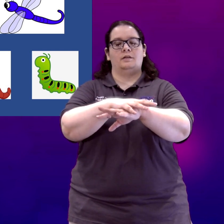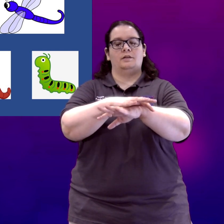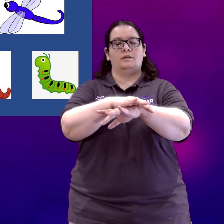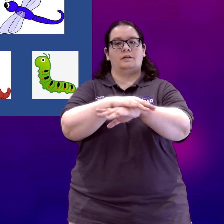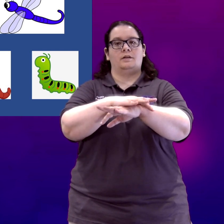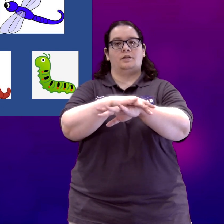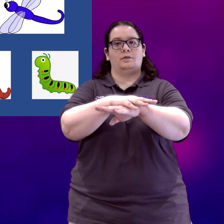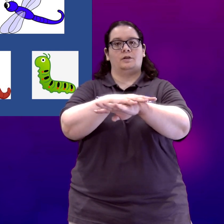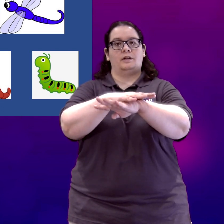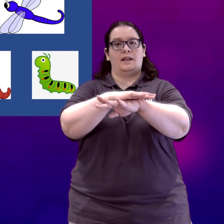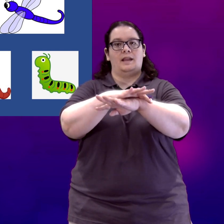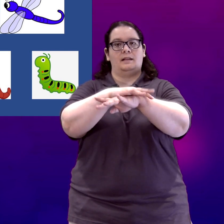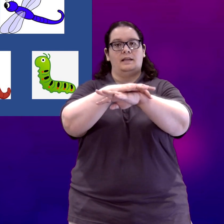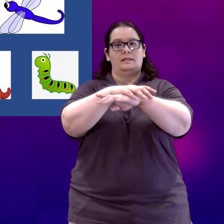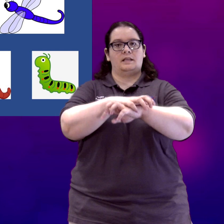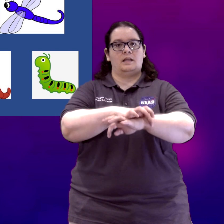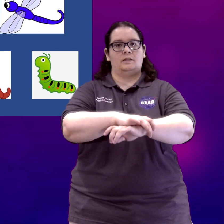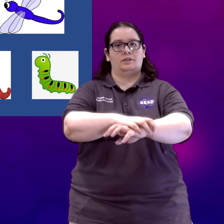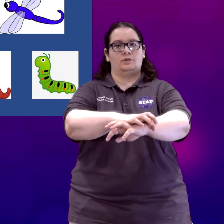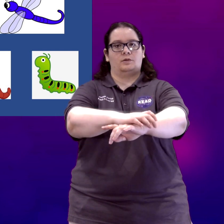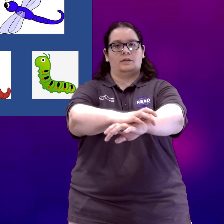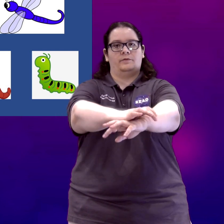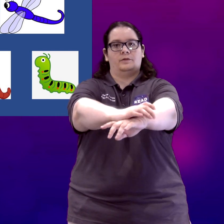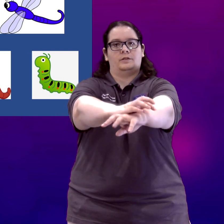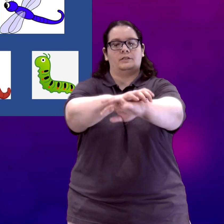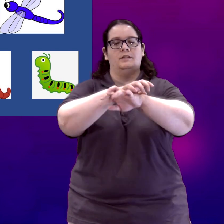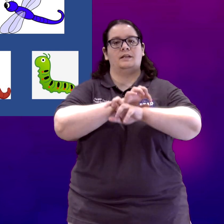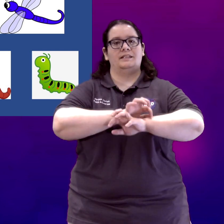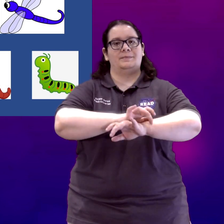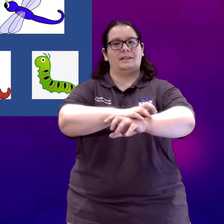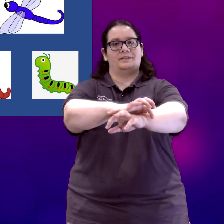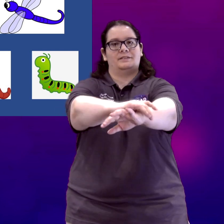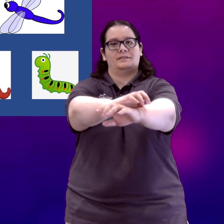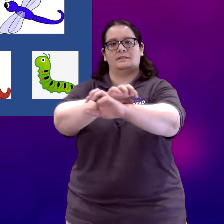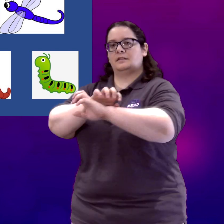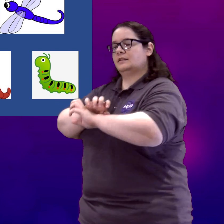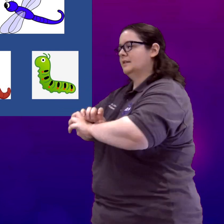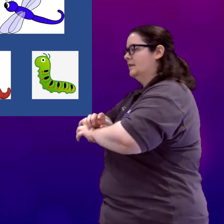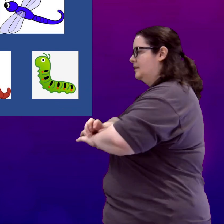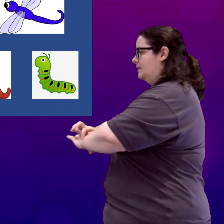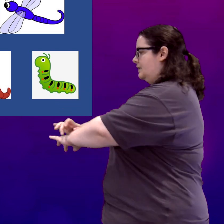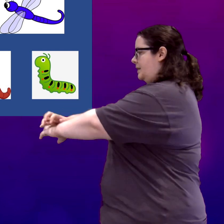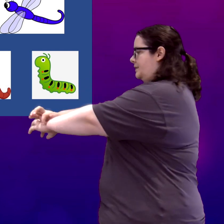Here are your eight legs and just crawl them forward. Spider. Spider.